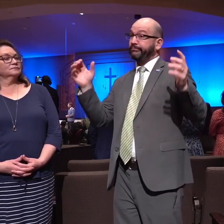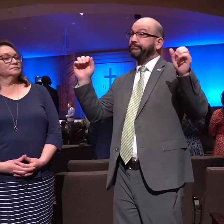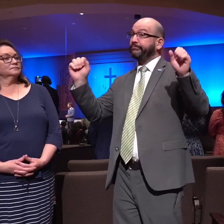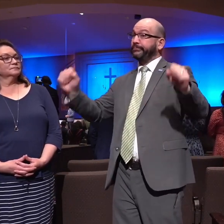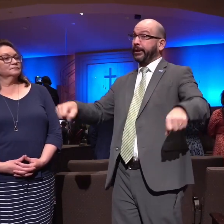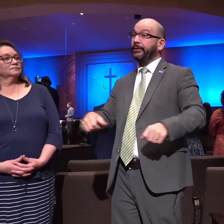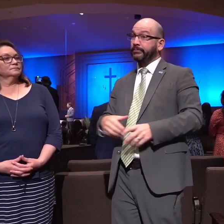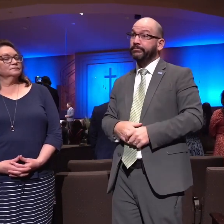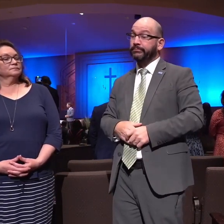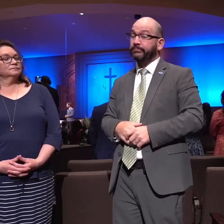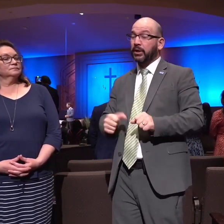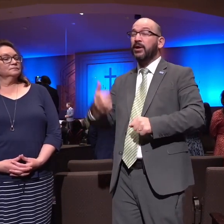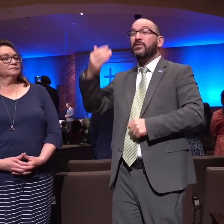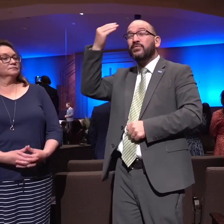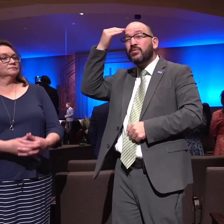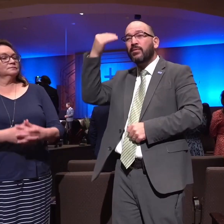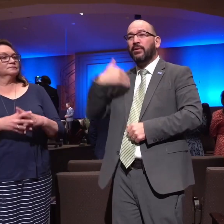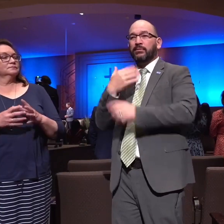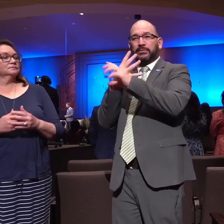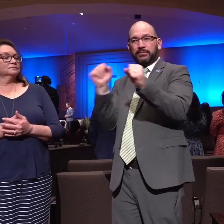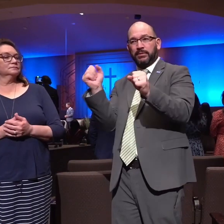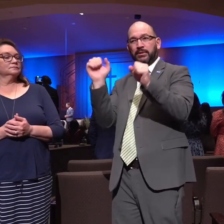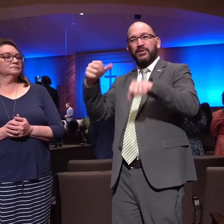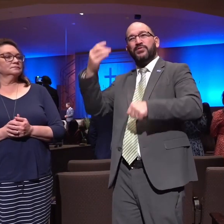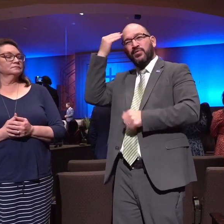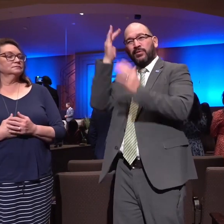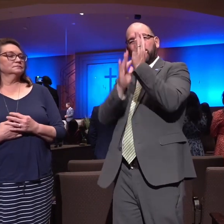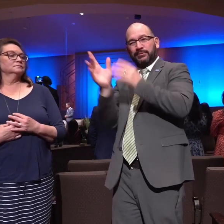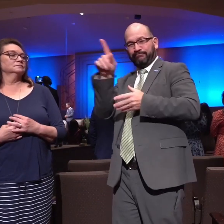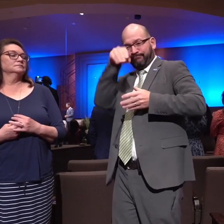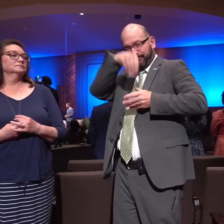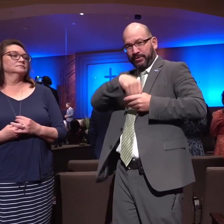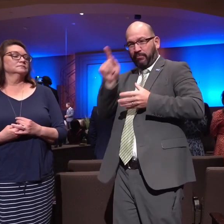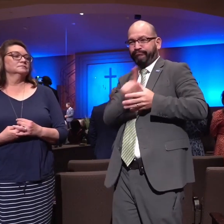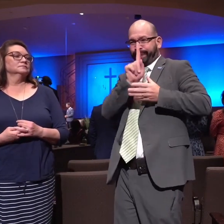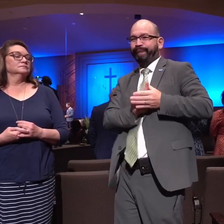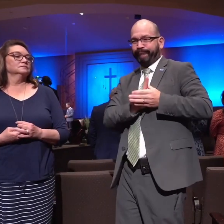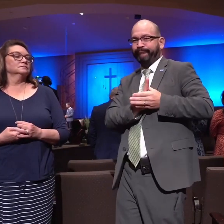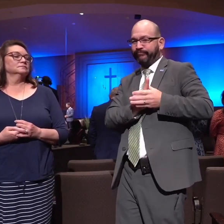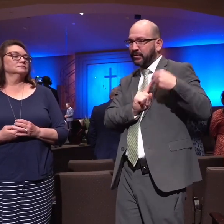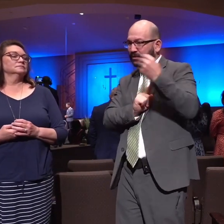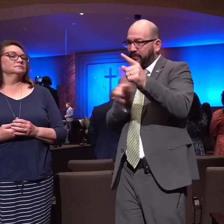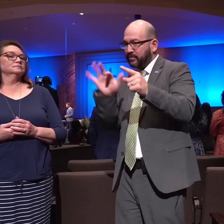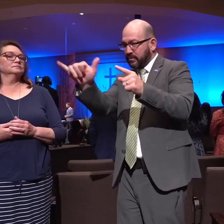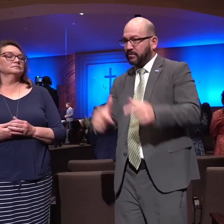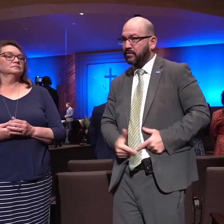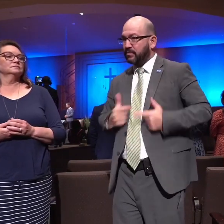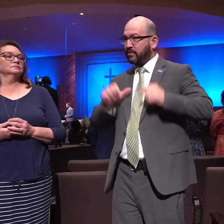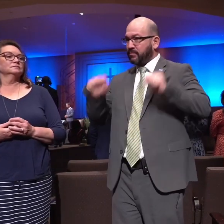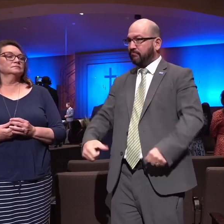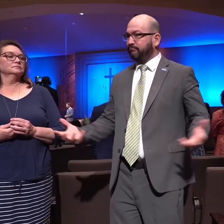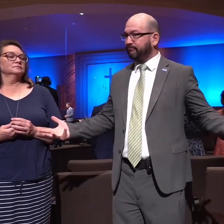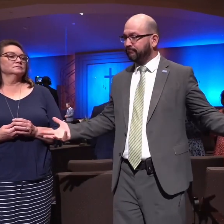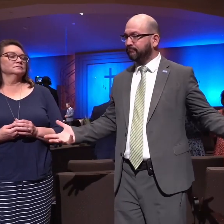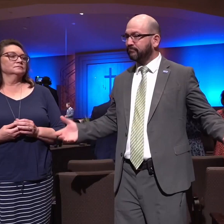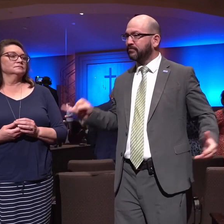tonight you can know him who to know is life everlasting if you don't know him as your savior i invite you to come